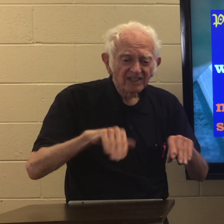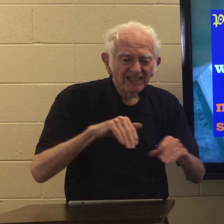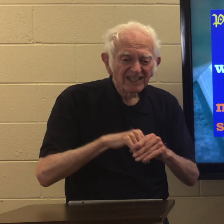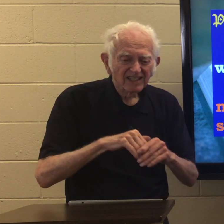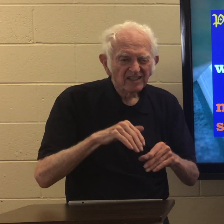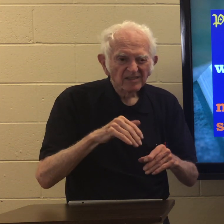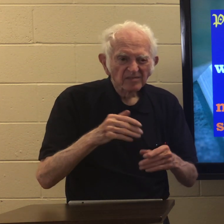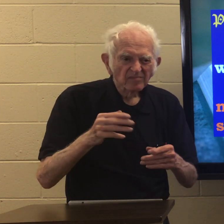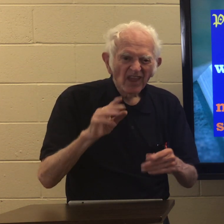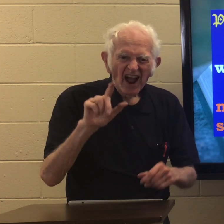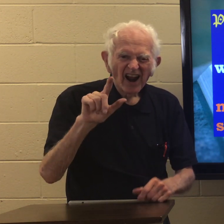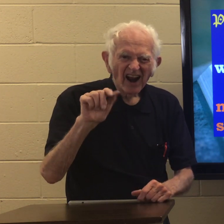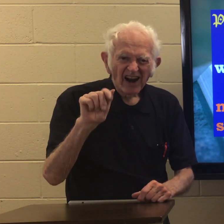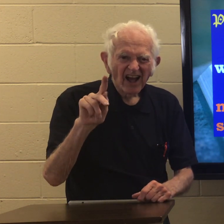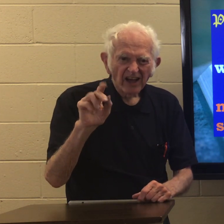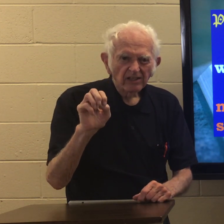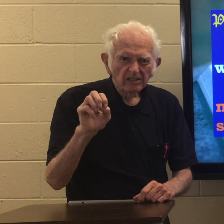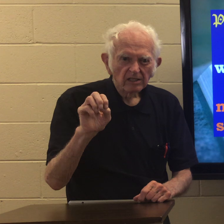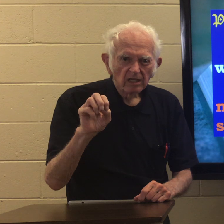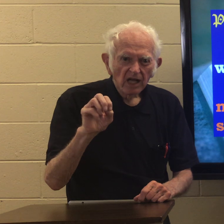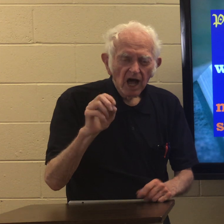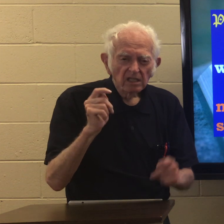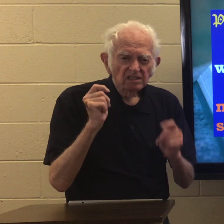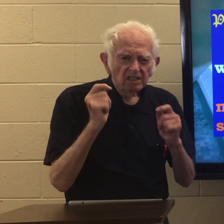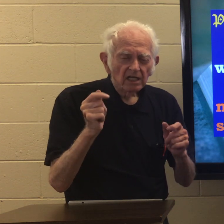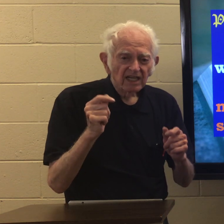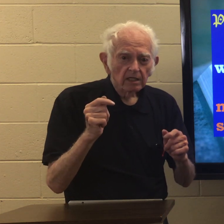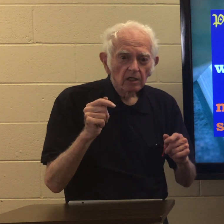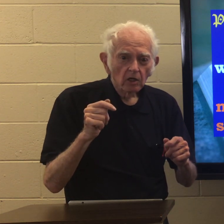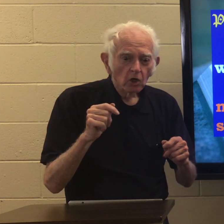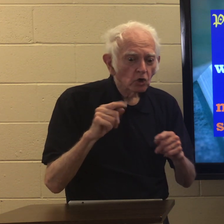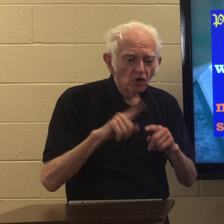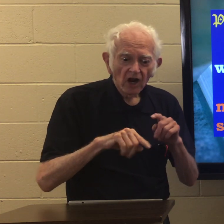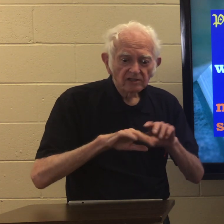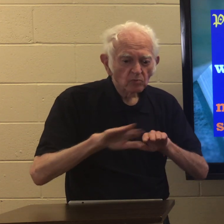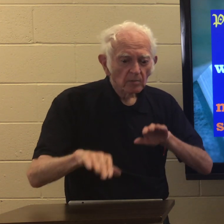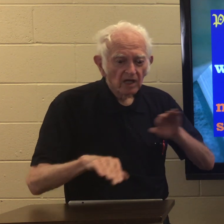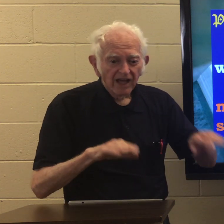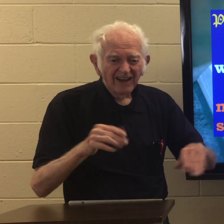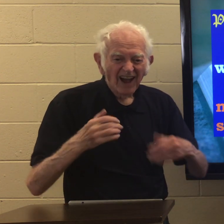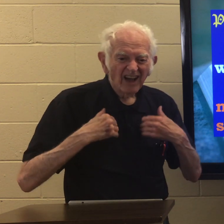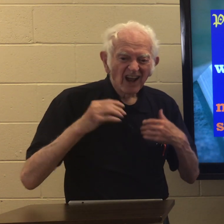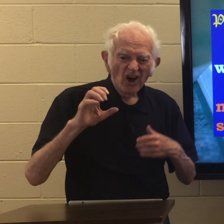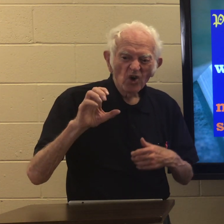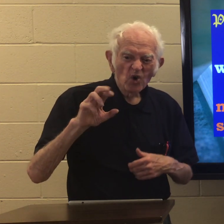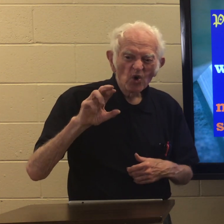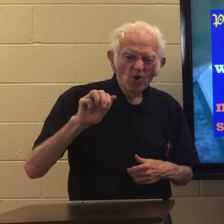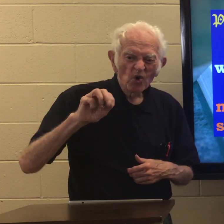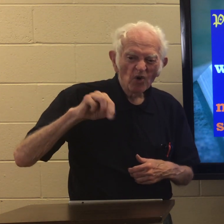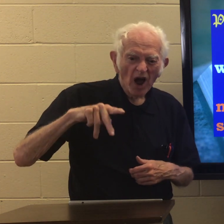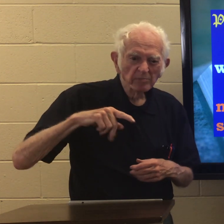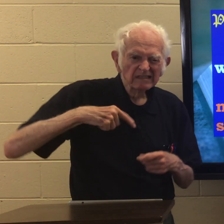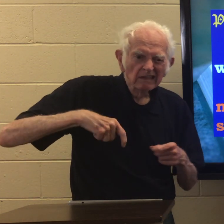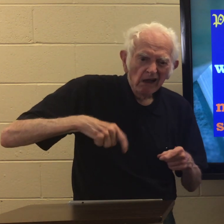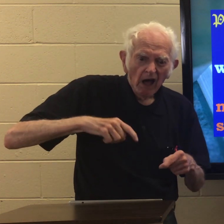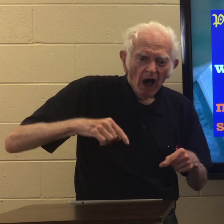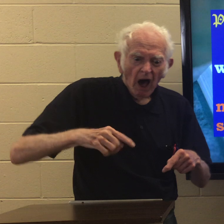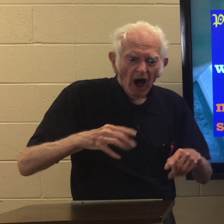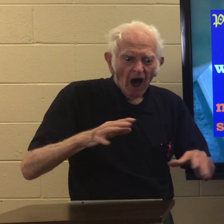went swimming in a lake. And suddenly, he couldn't swim. He had a cramp.